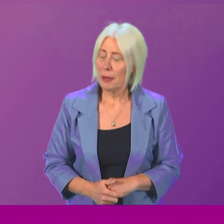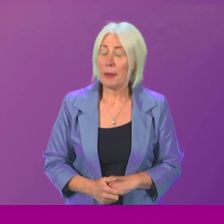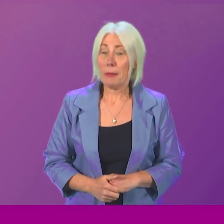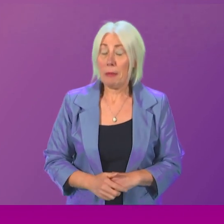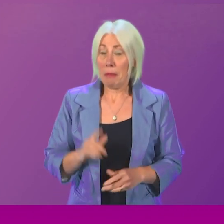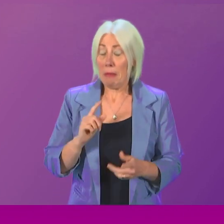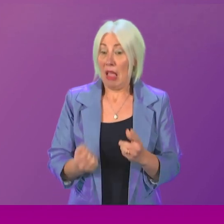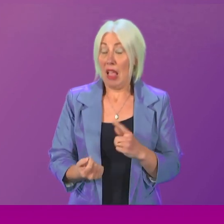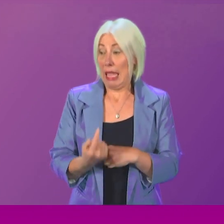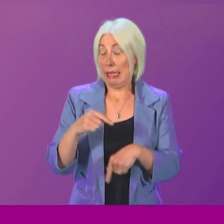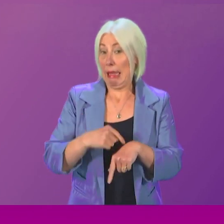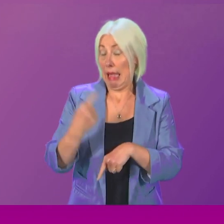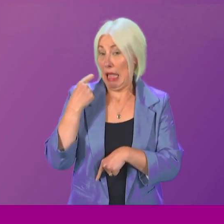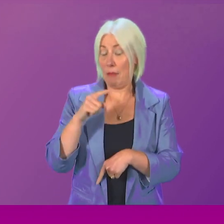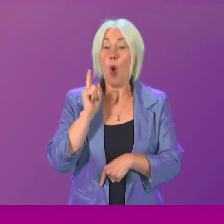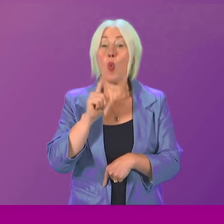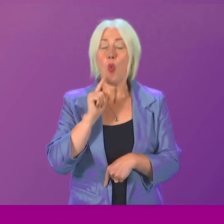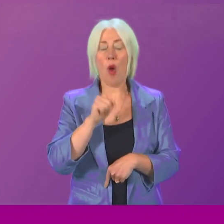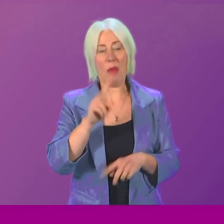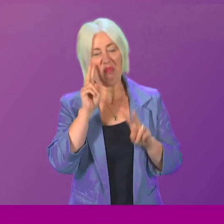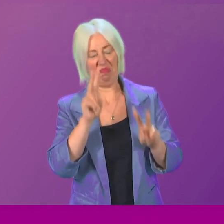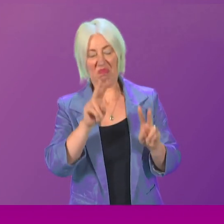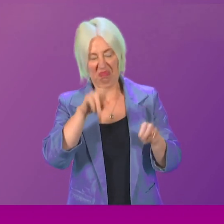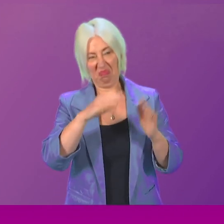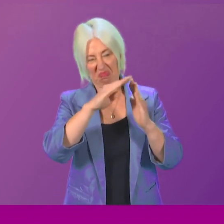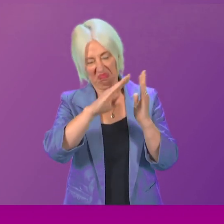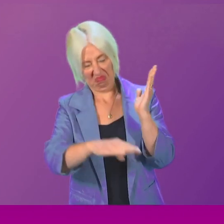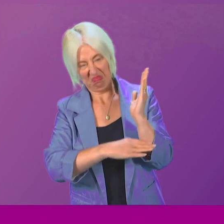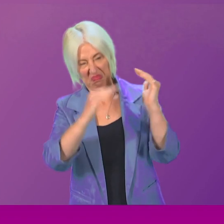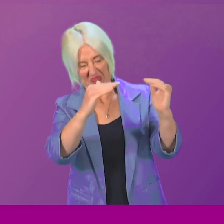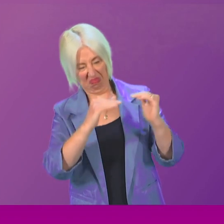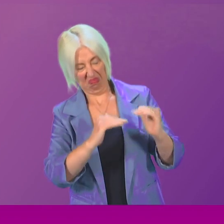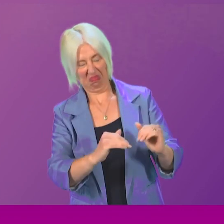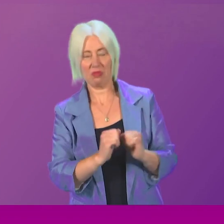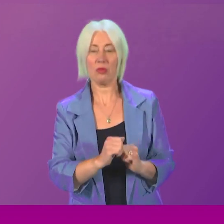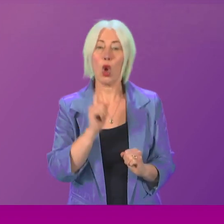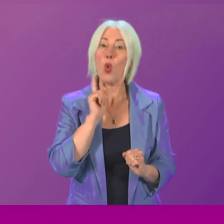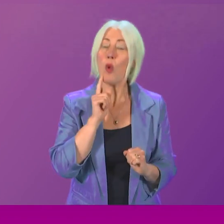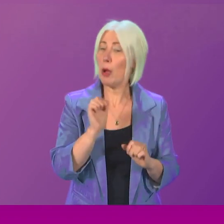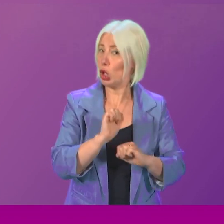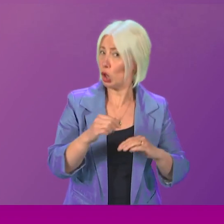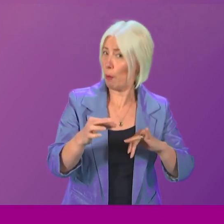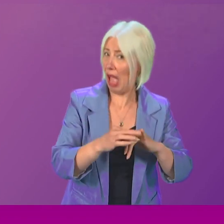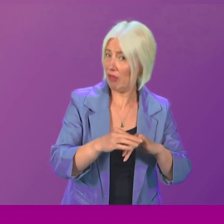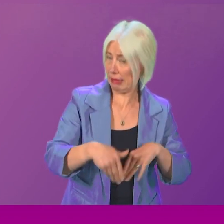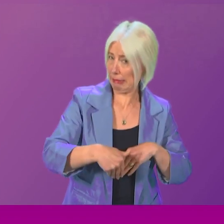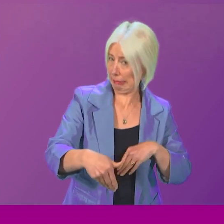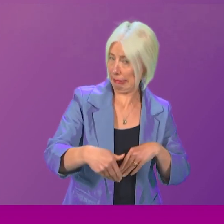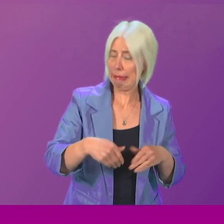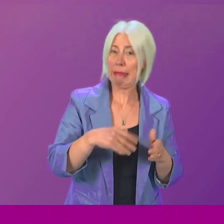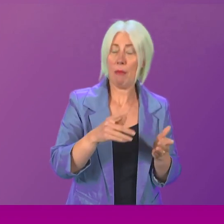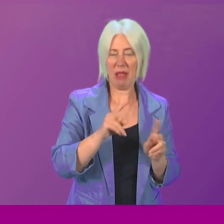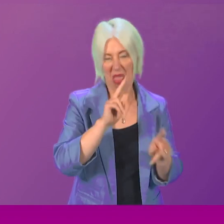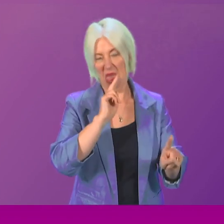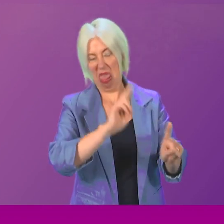product of a society where women were regarded as second-class citizens, where unmarried mothers were stigmatised, and where people in authority